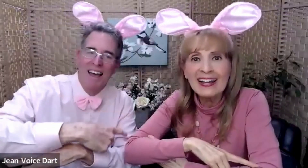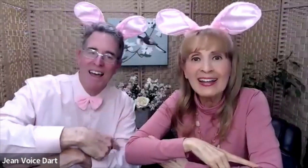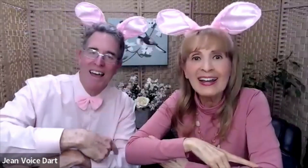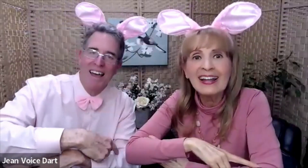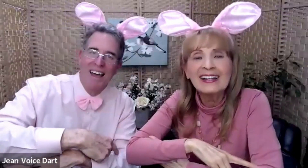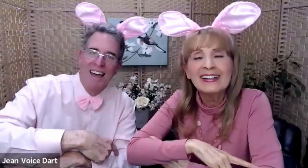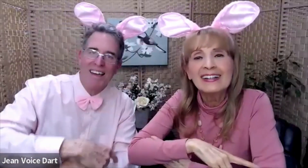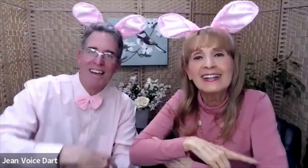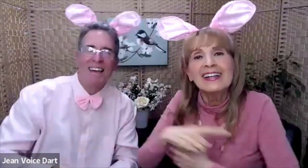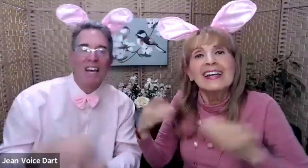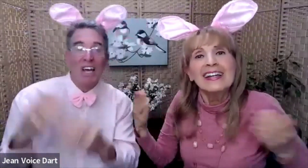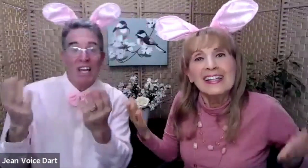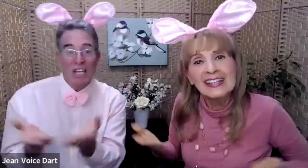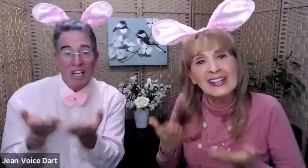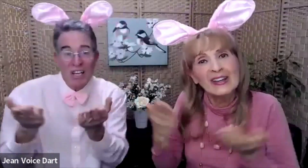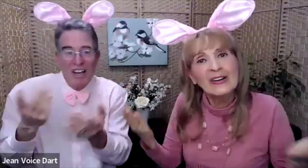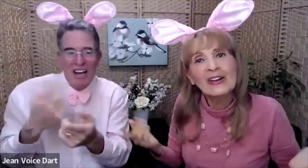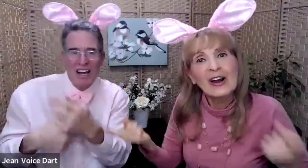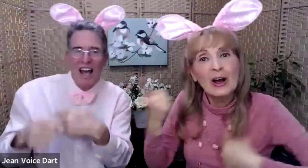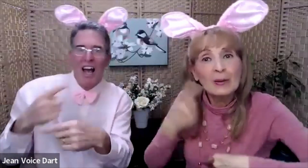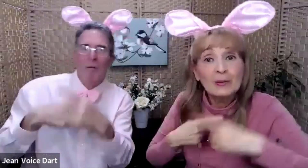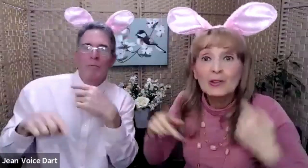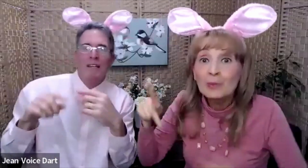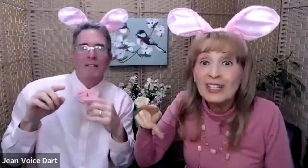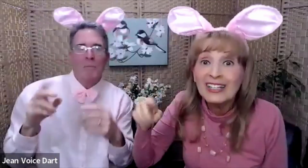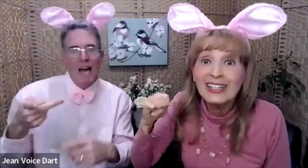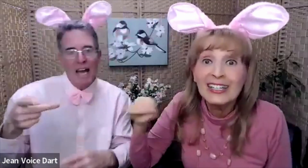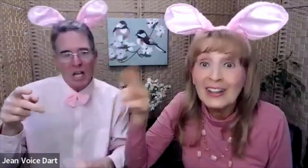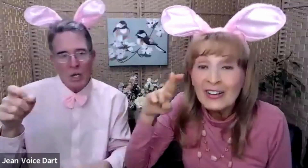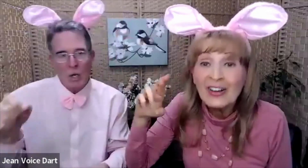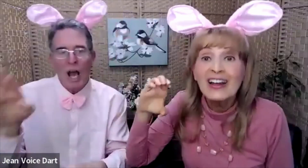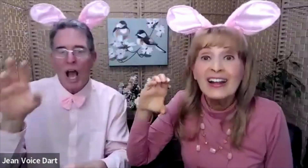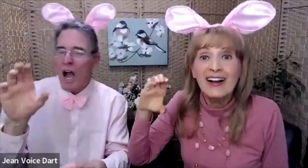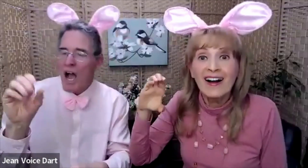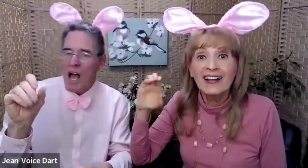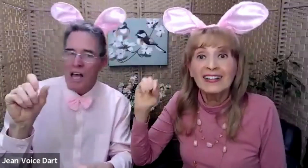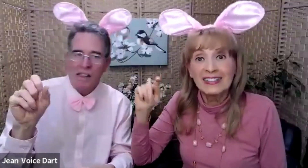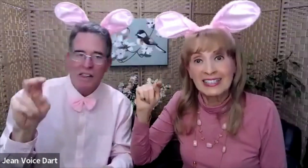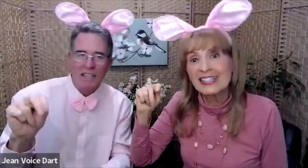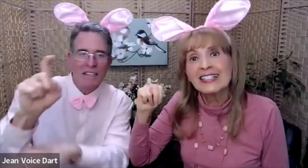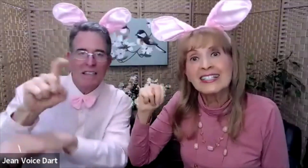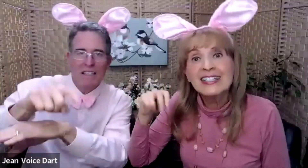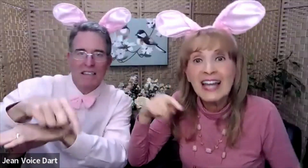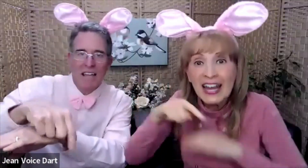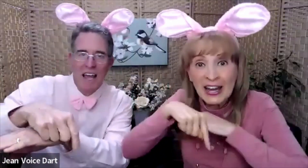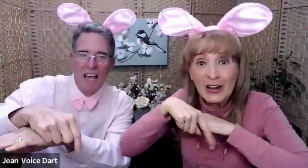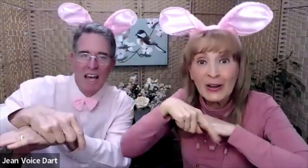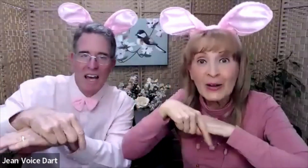Here comes Peter Cottontail.